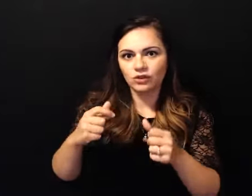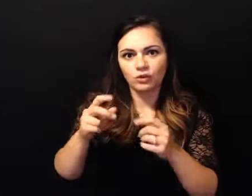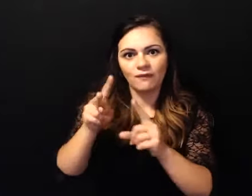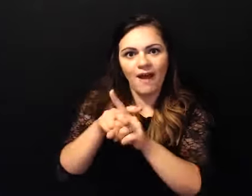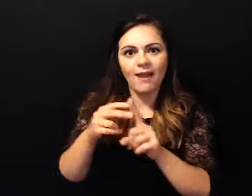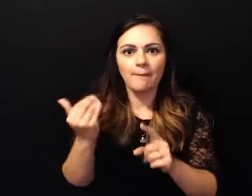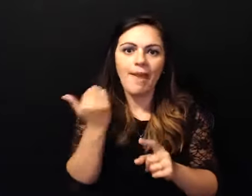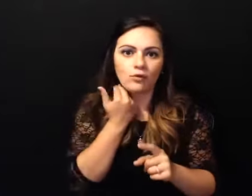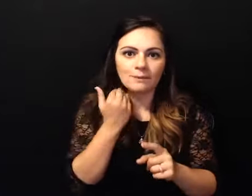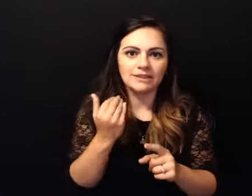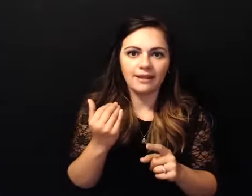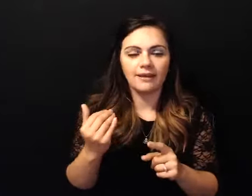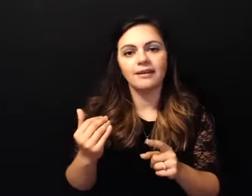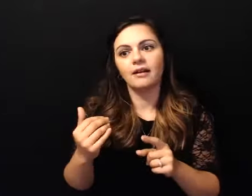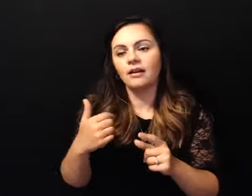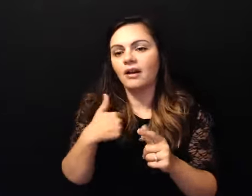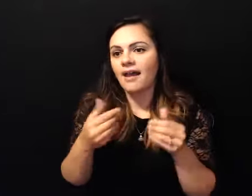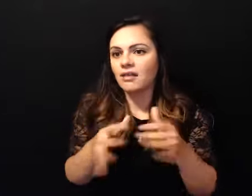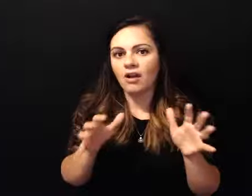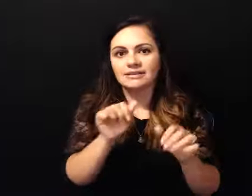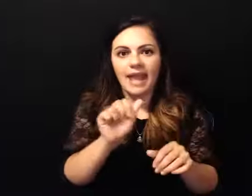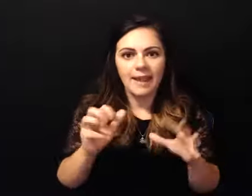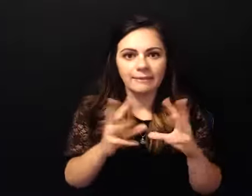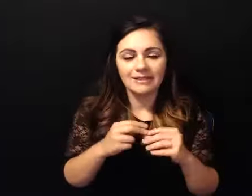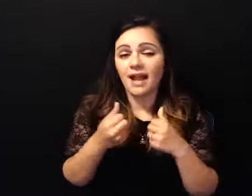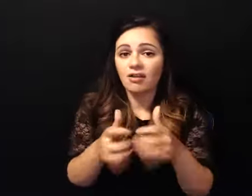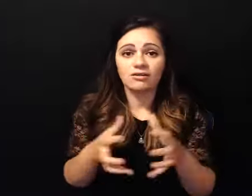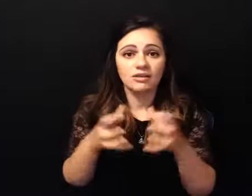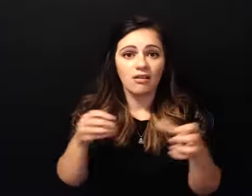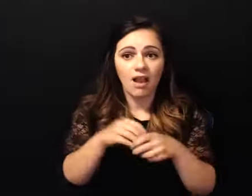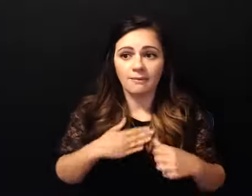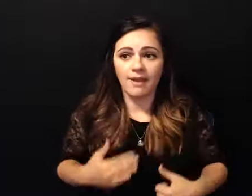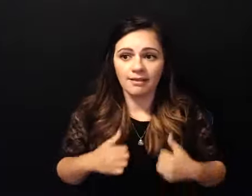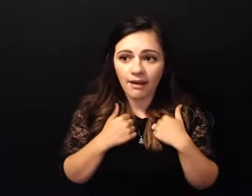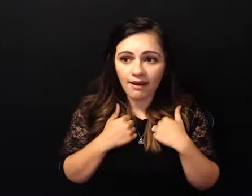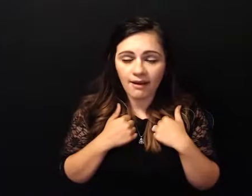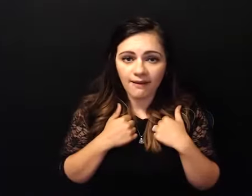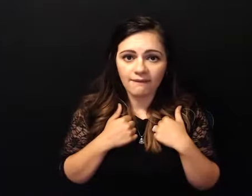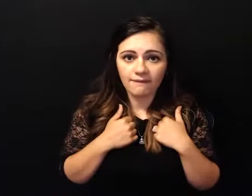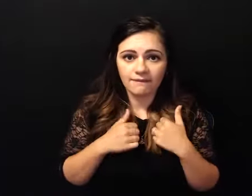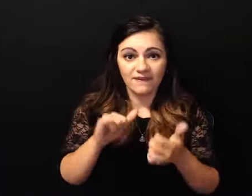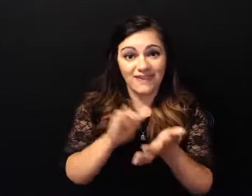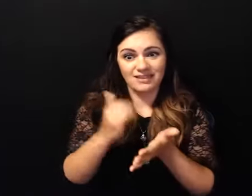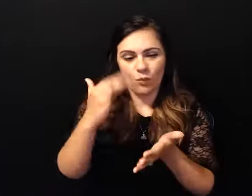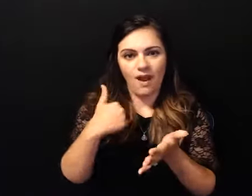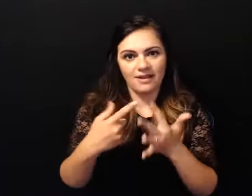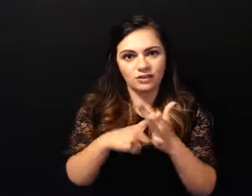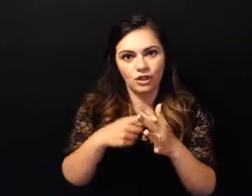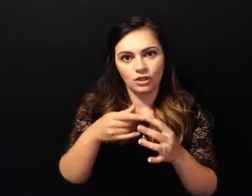meetings you know i lost a lot i lost me you know and that's what drove me to drink you know is losing me that became the